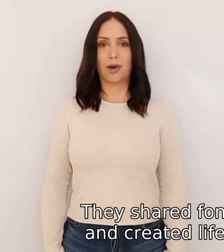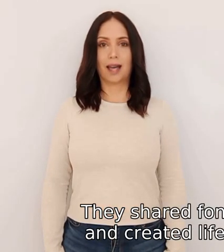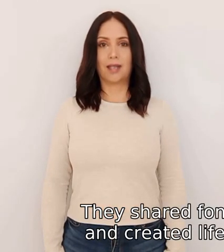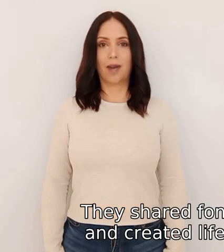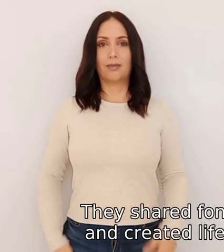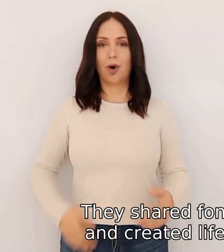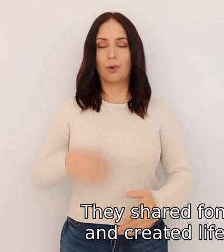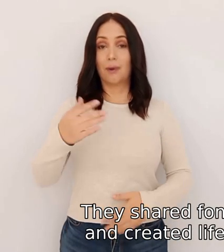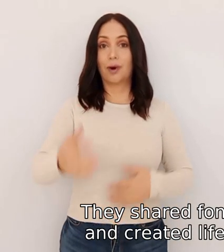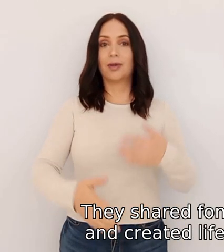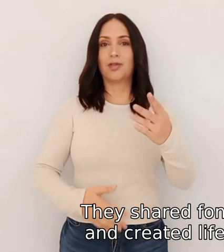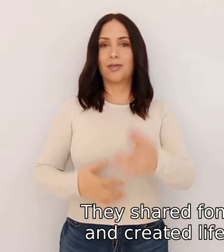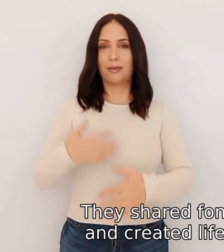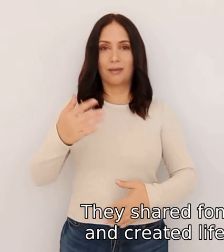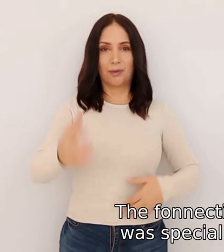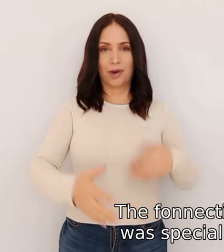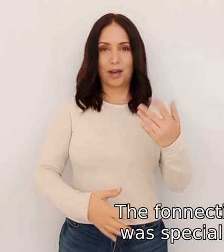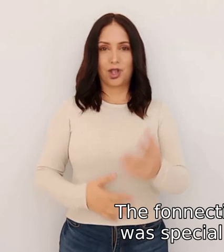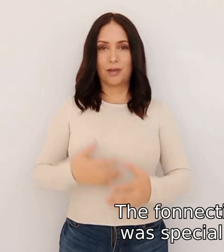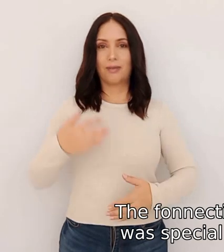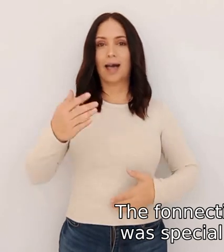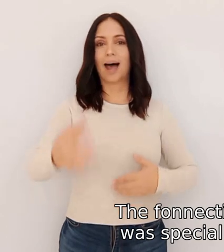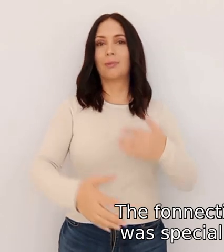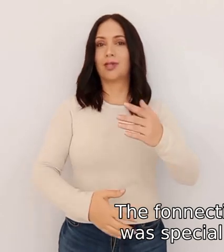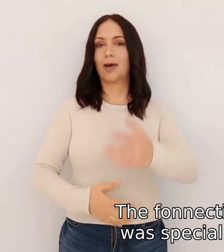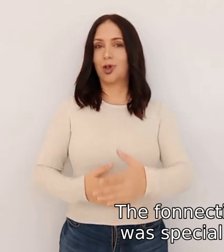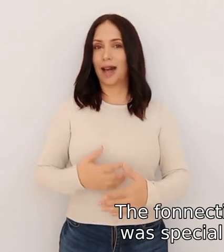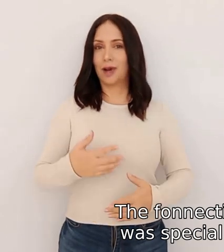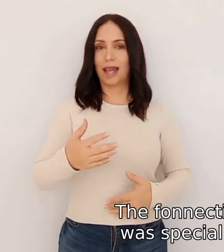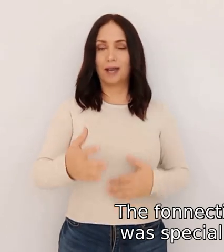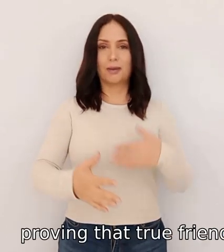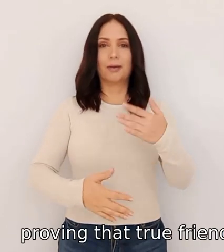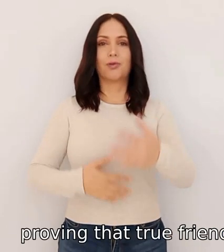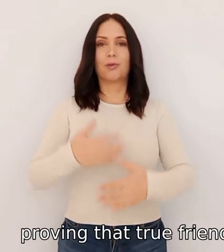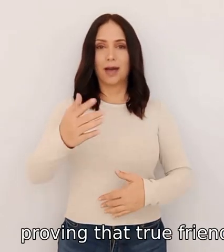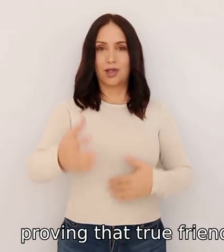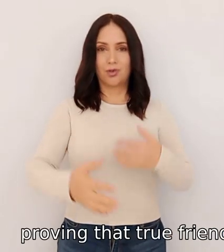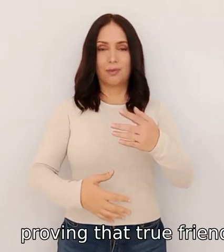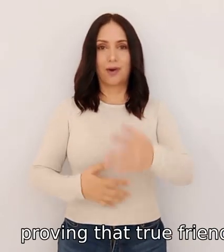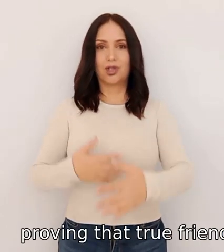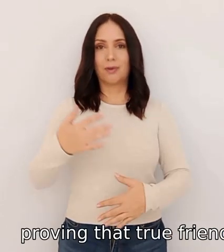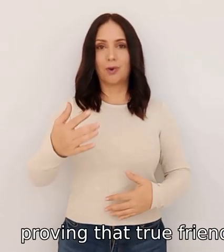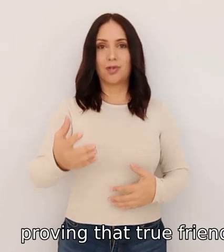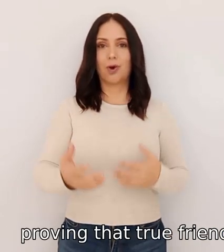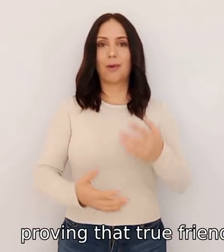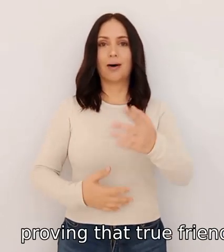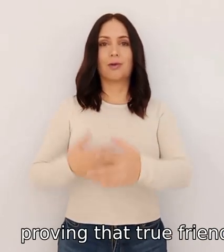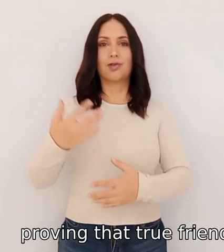created lifelong memories the finection they had was special and unique proving the true friendship friendship knows no bounds